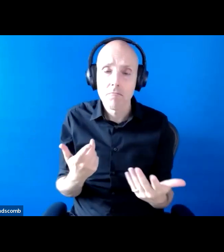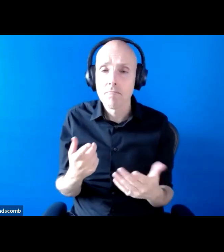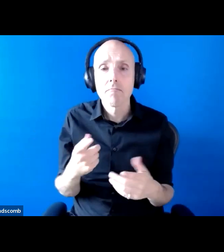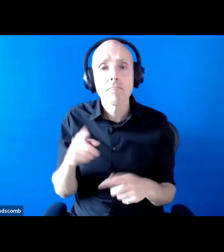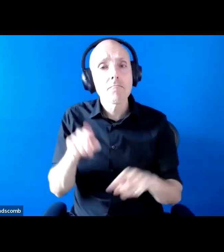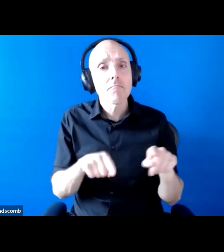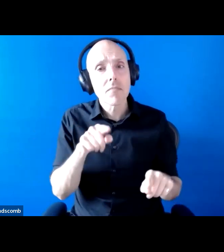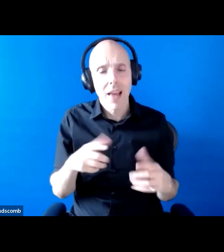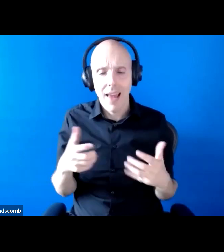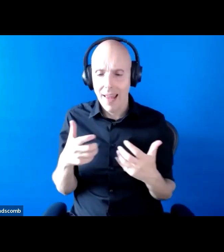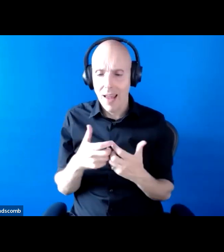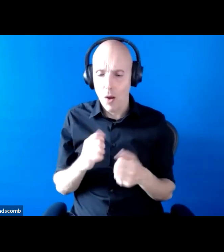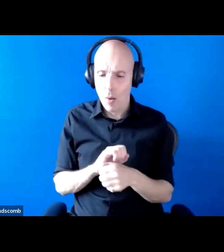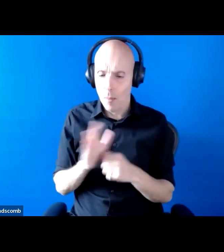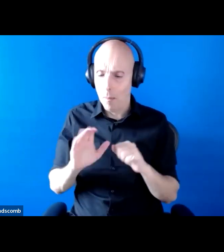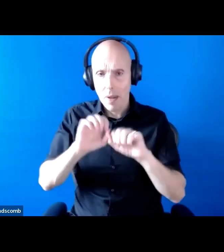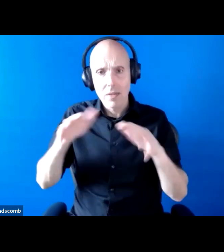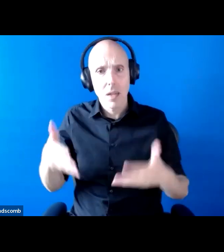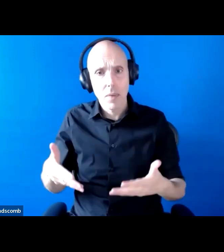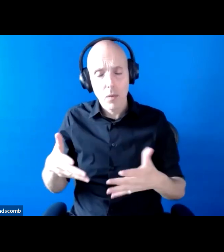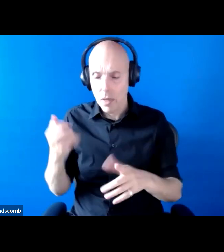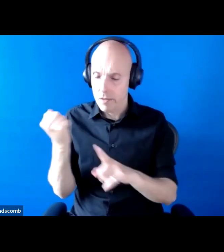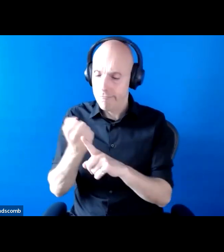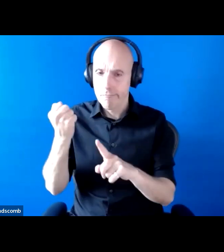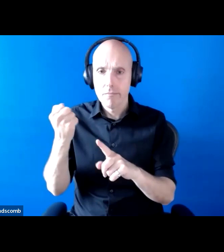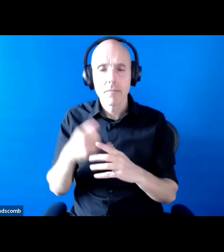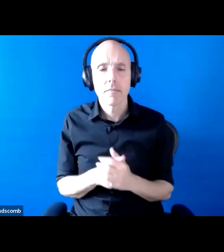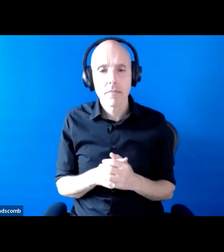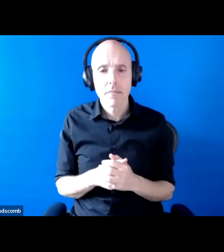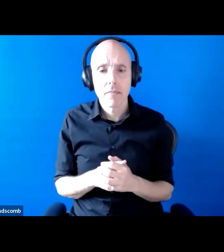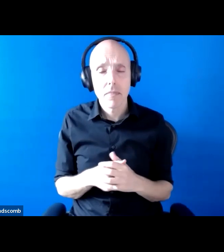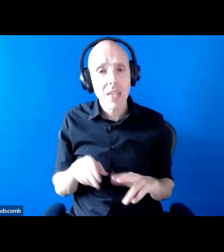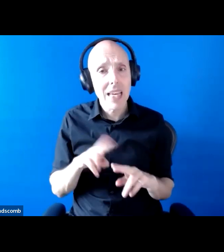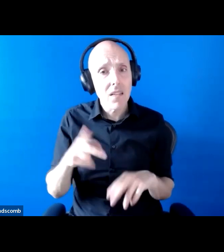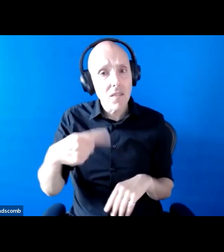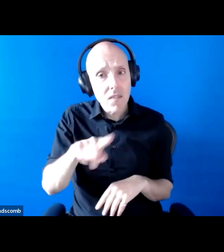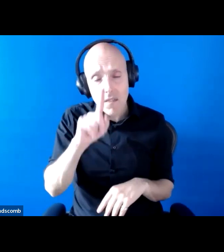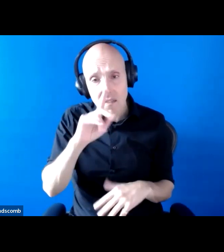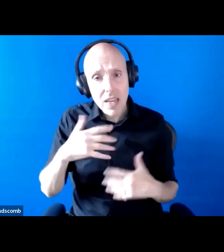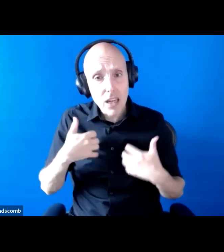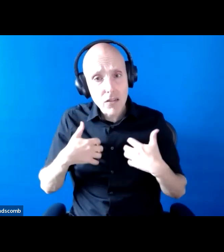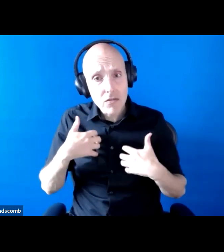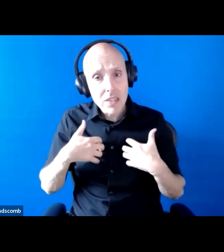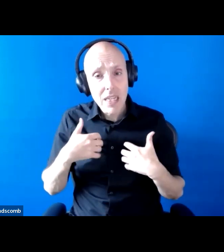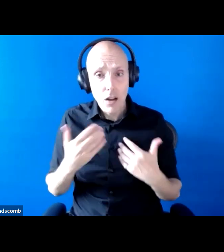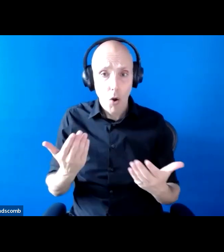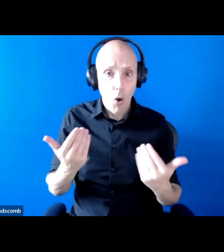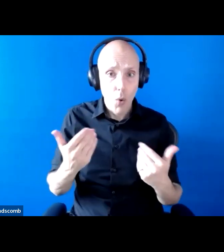pandemic will impact on lives across the globe. If anyone here is interested in co-hosting or presenting on a future webinar,